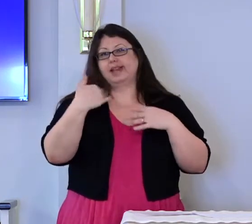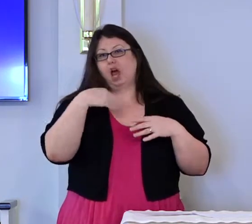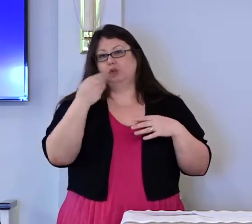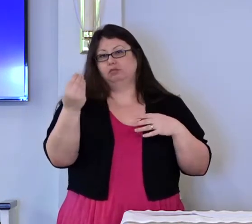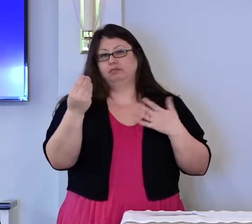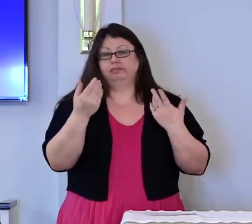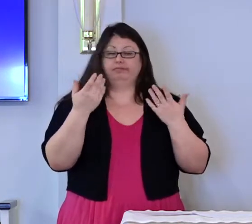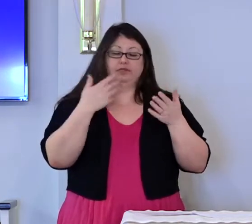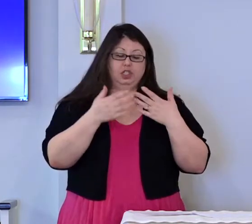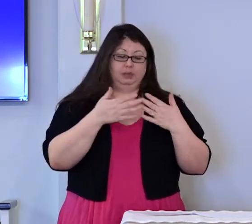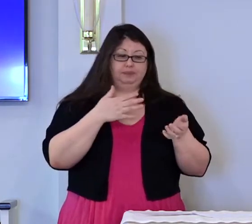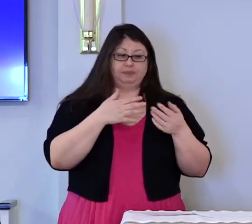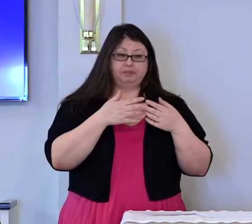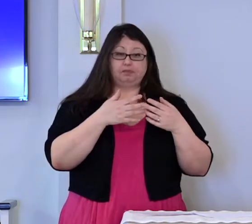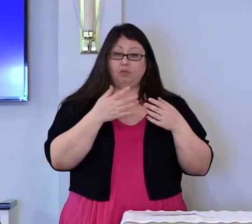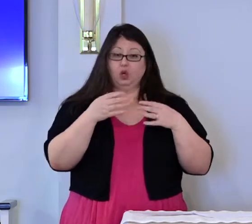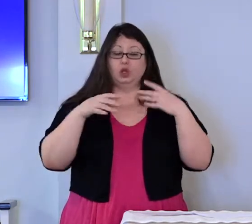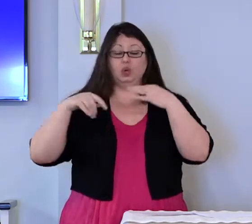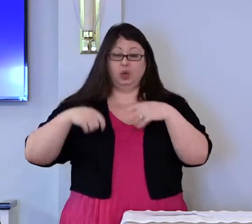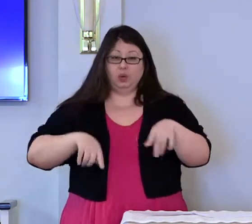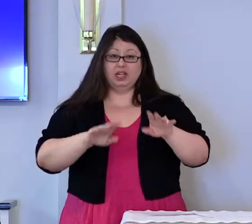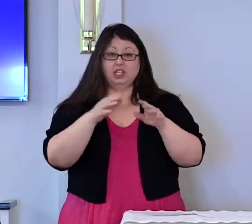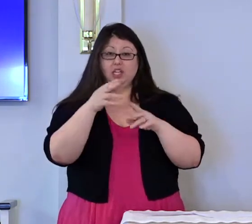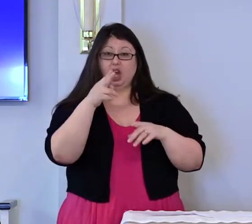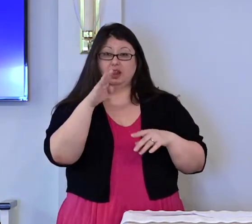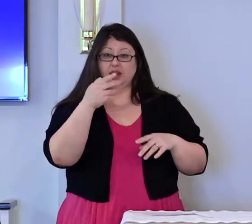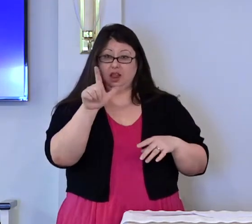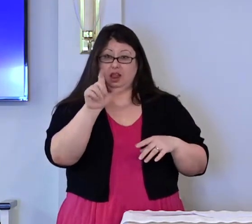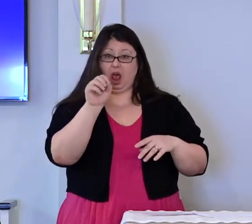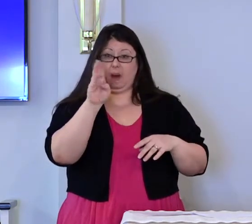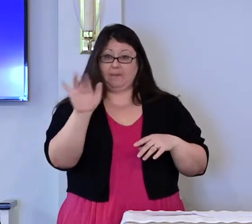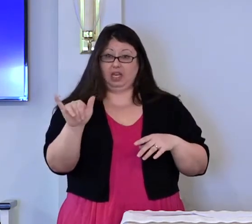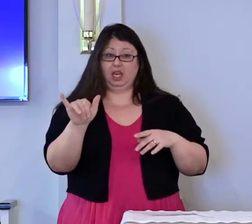Well, we gathered a crowd that came to listen.